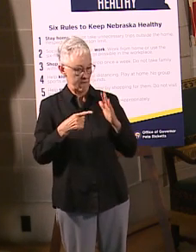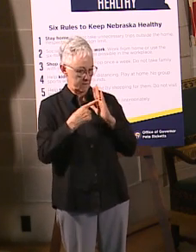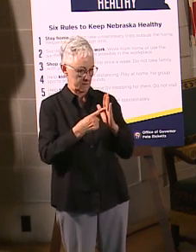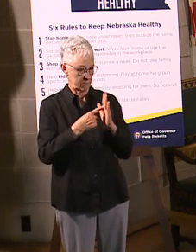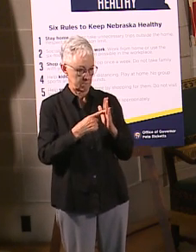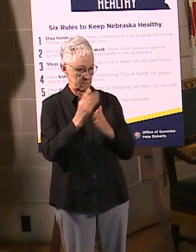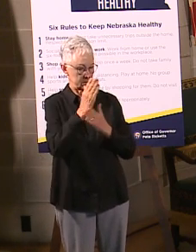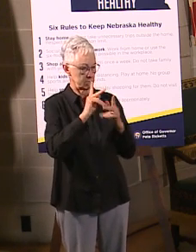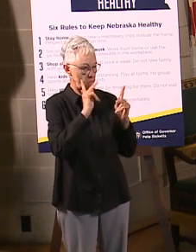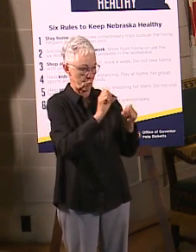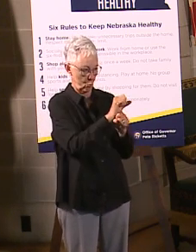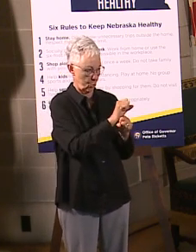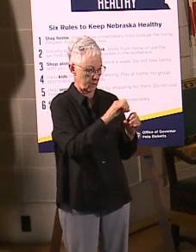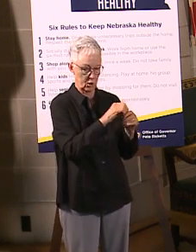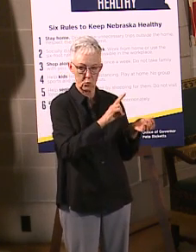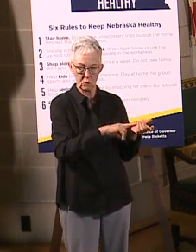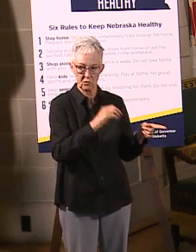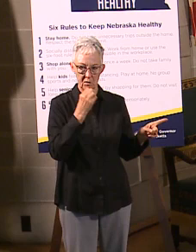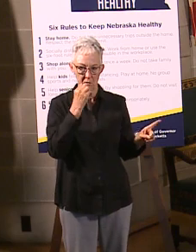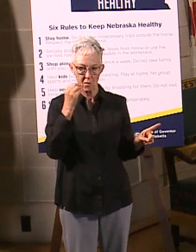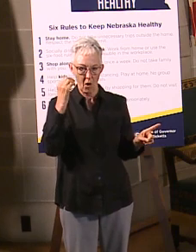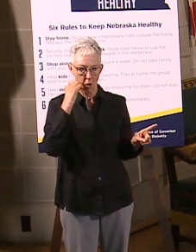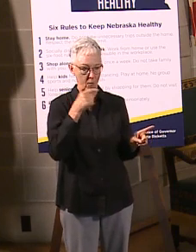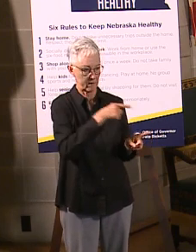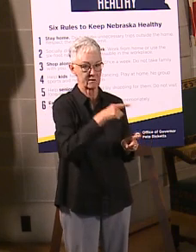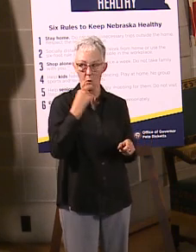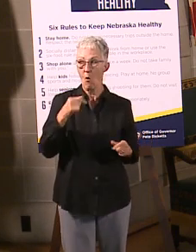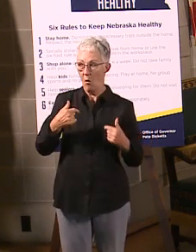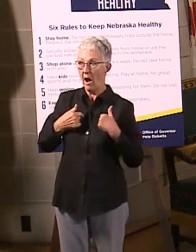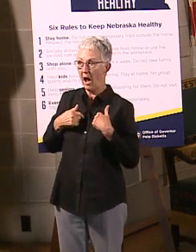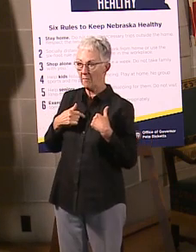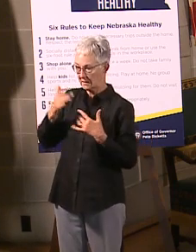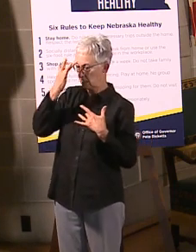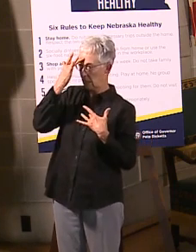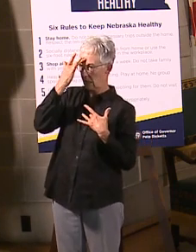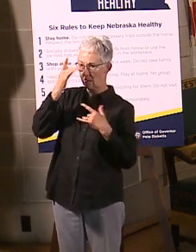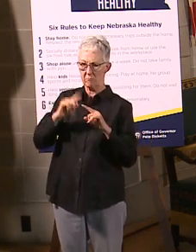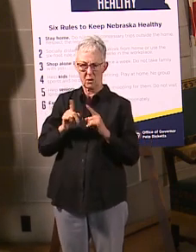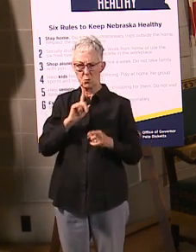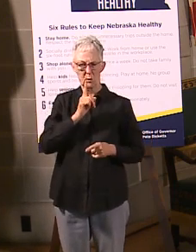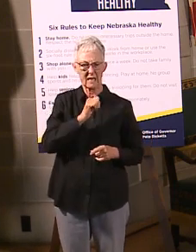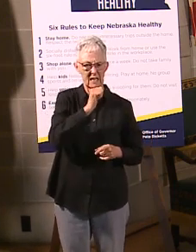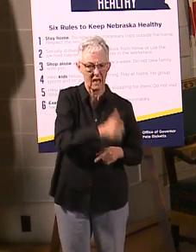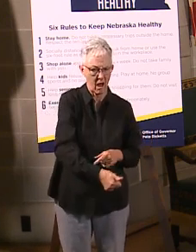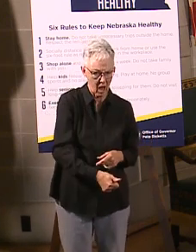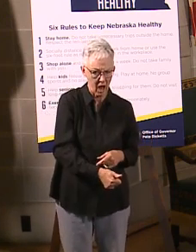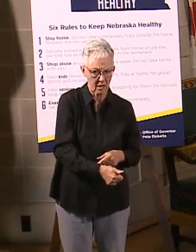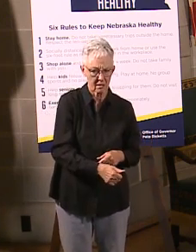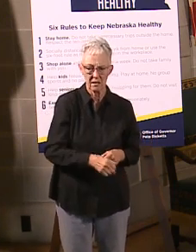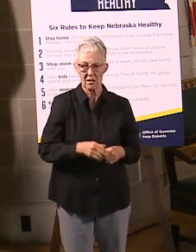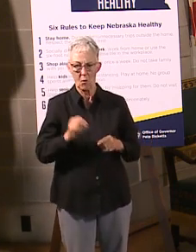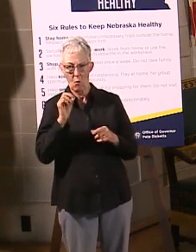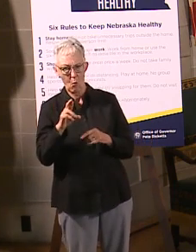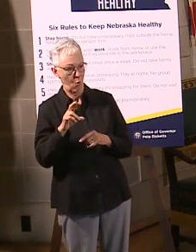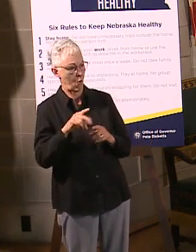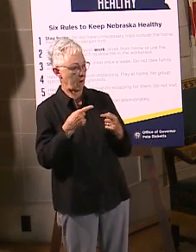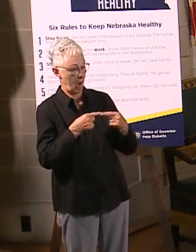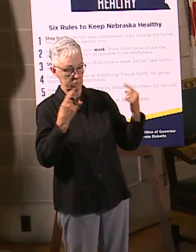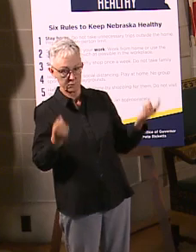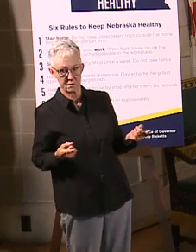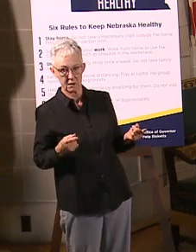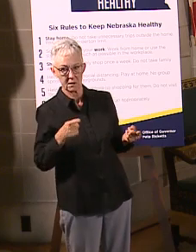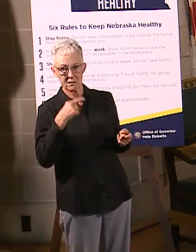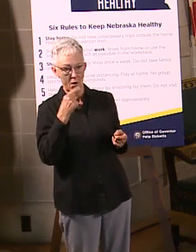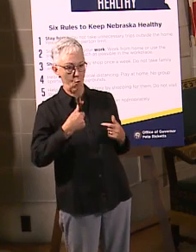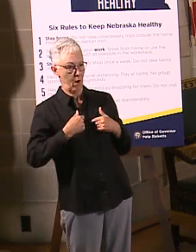The lab testing stuff doesn't come back with those employment numbers. That's something that the local public health department has to ask. And really it's important